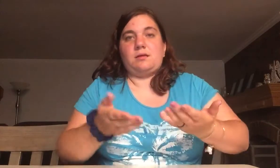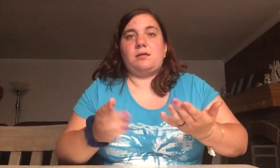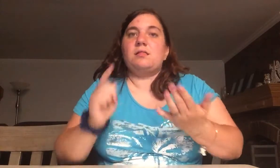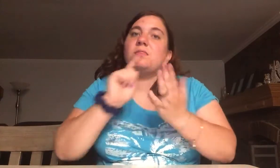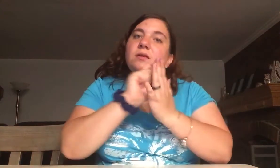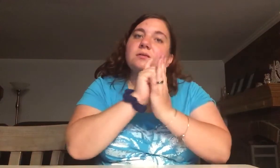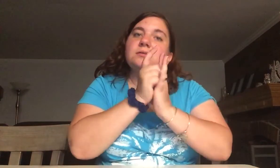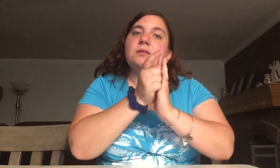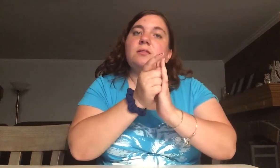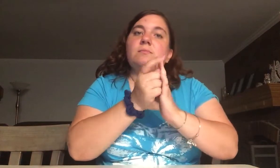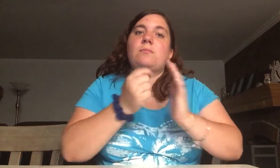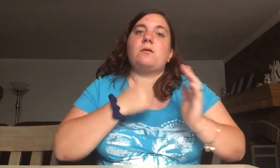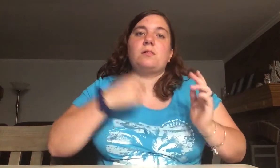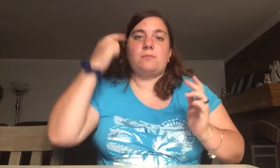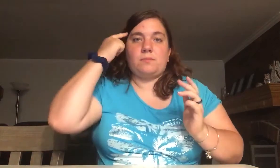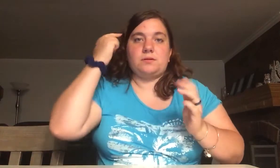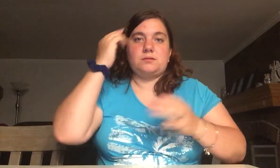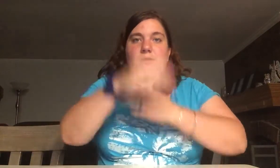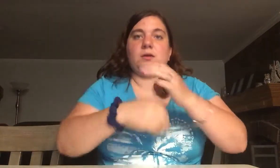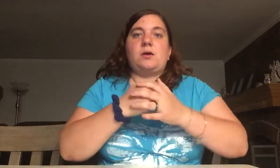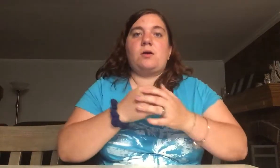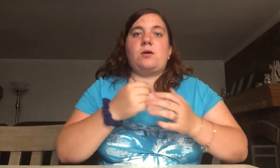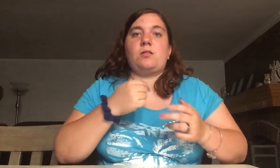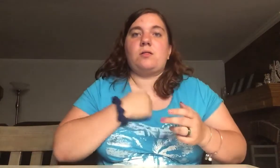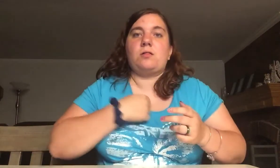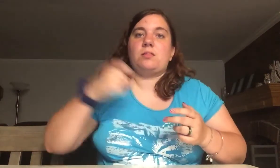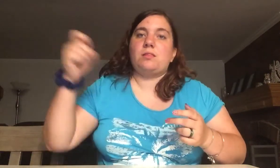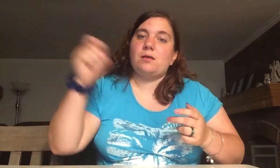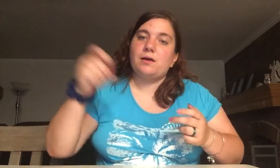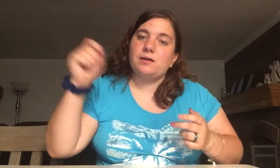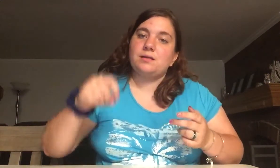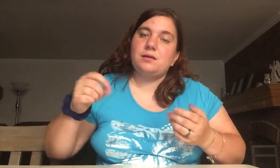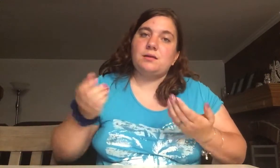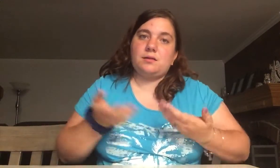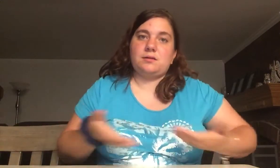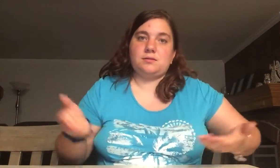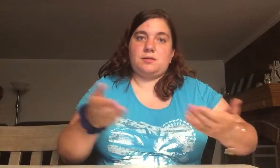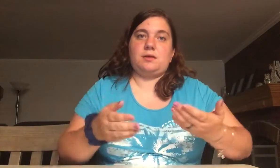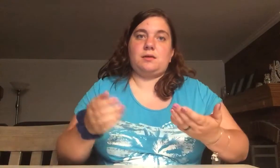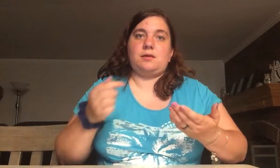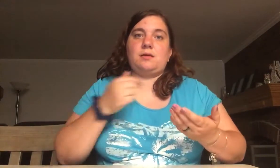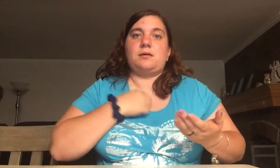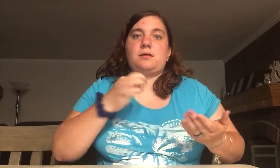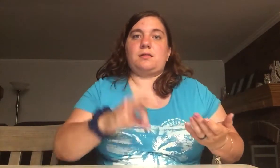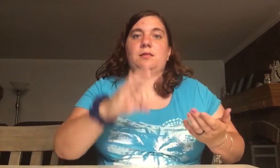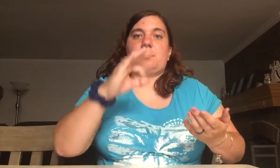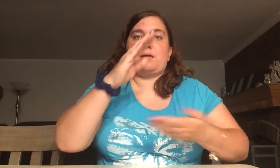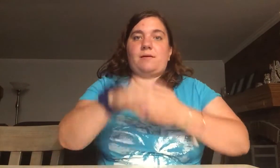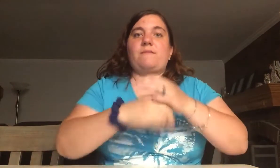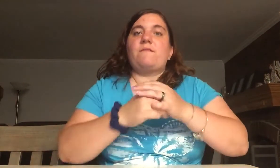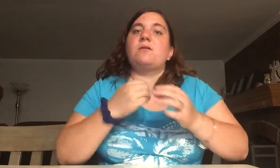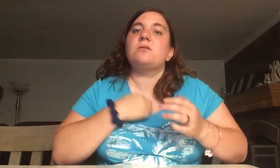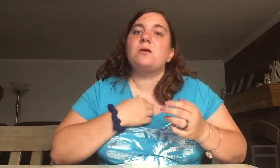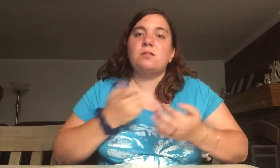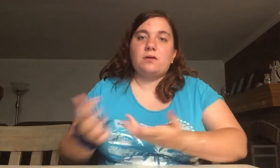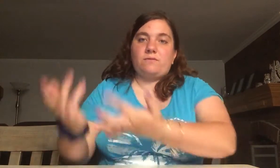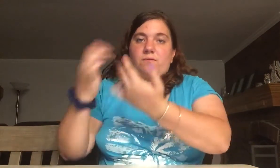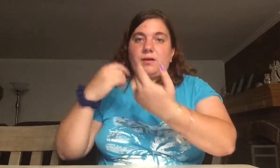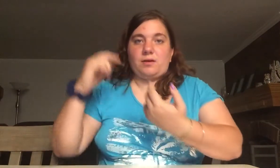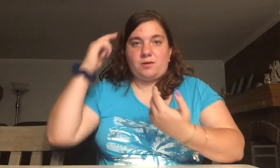These are the moments I know all I need is this. I found all I've waited